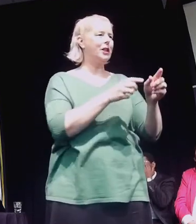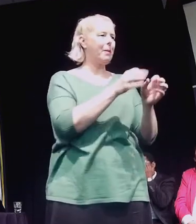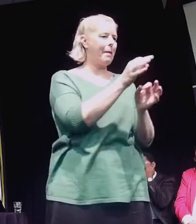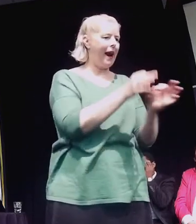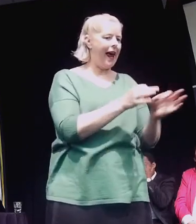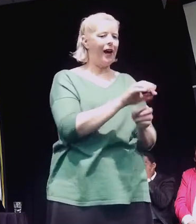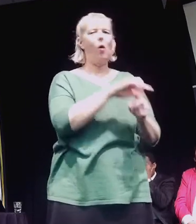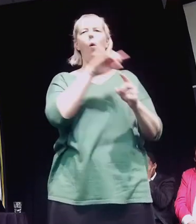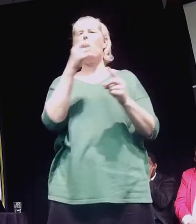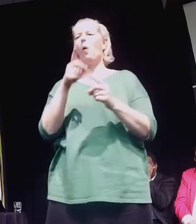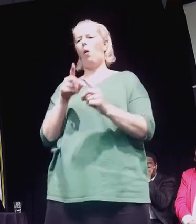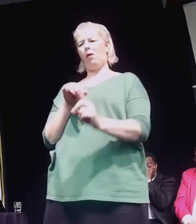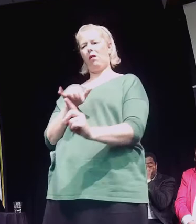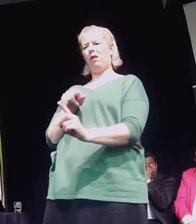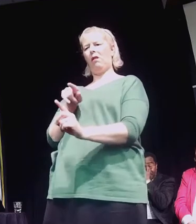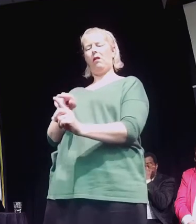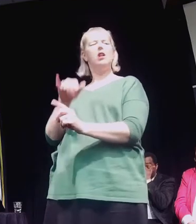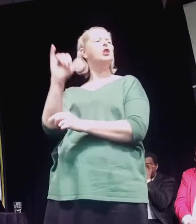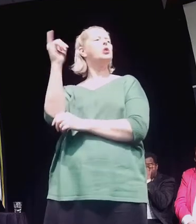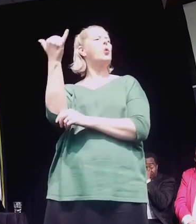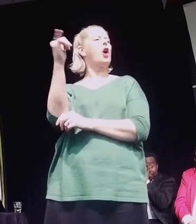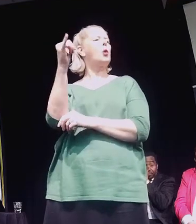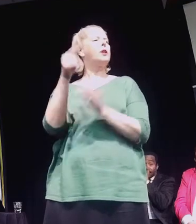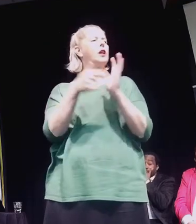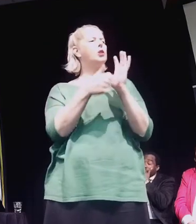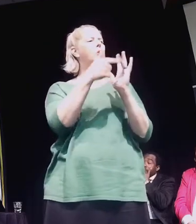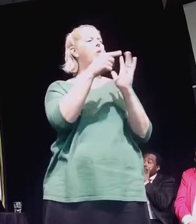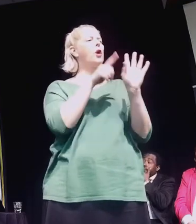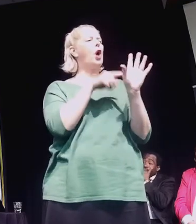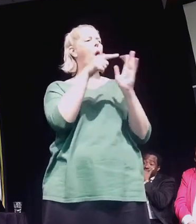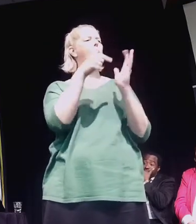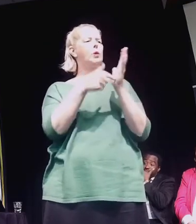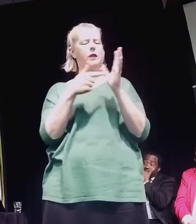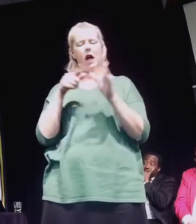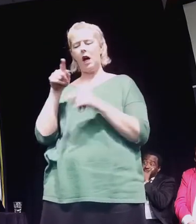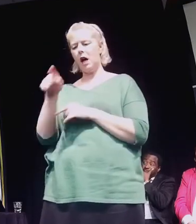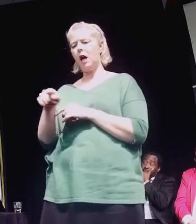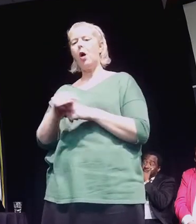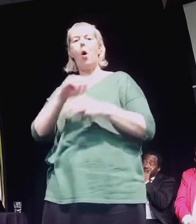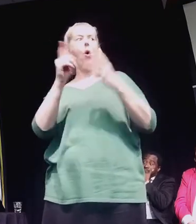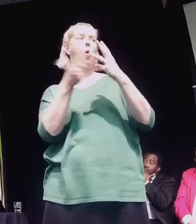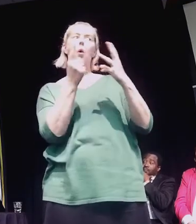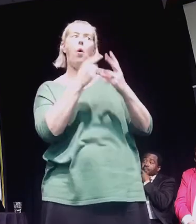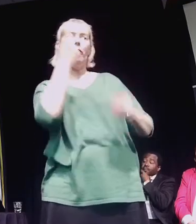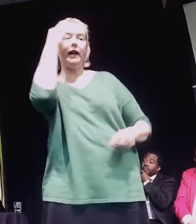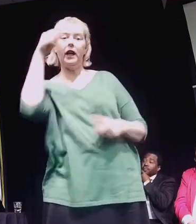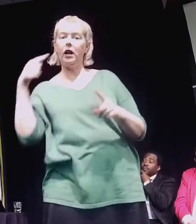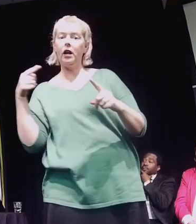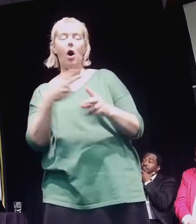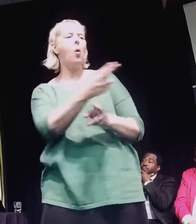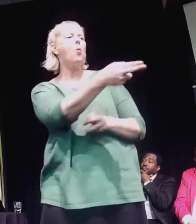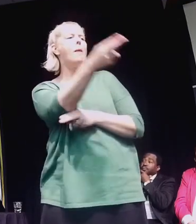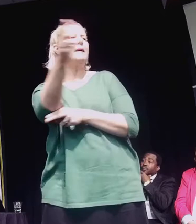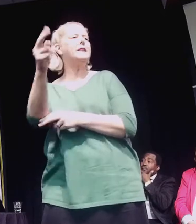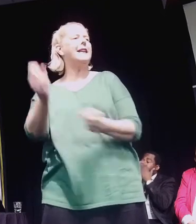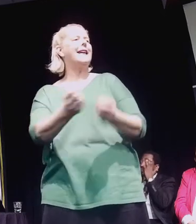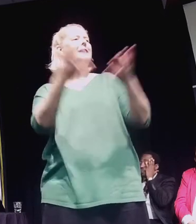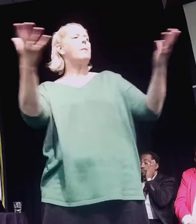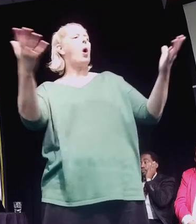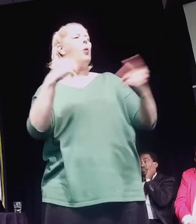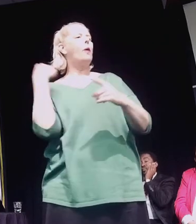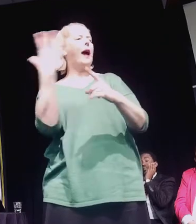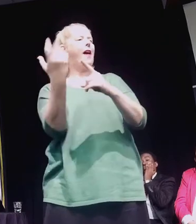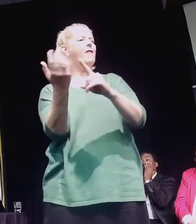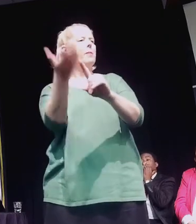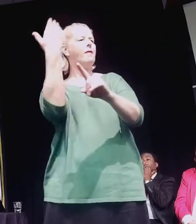or thinking about whether we should be co-opting sporting spaces for the Weapons Expo, what we need to be doing in every single one of those